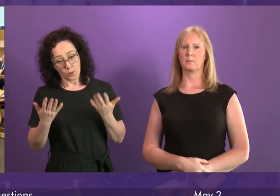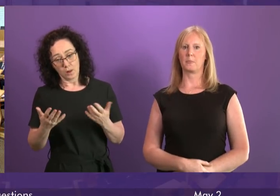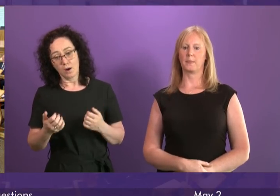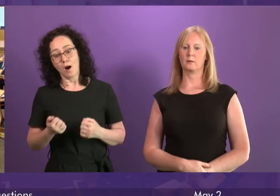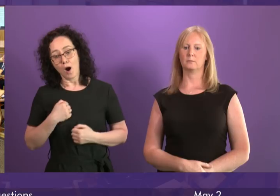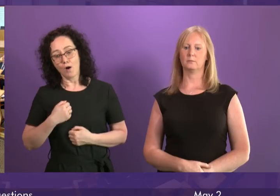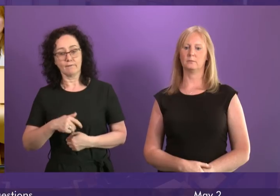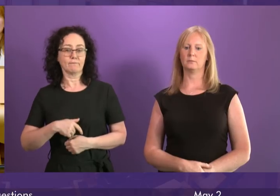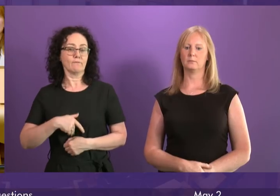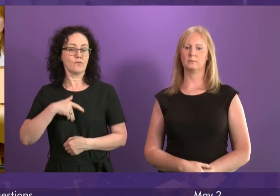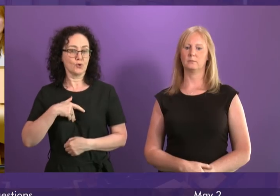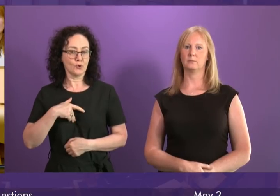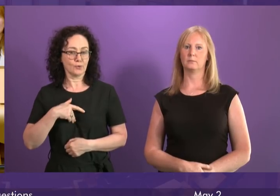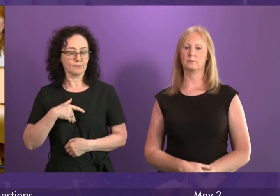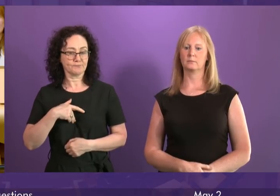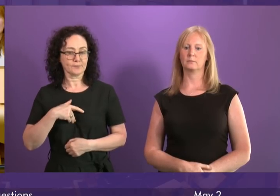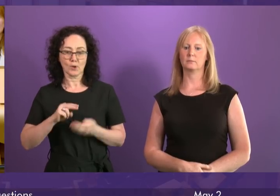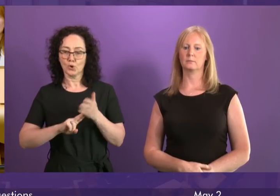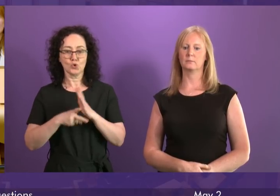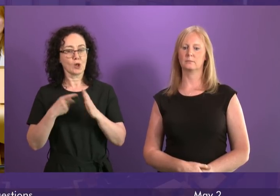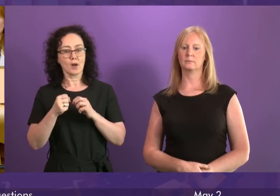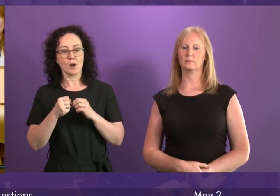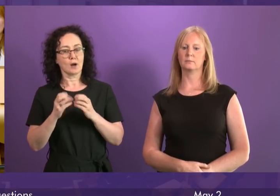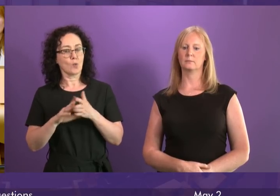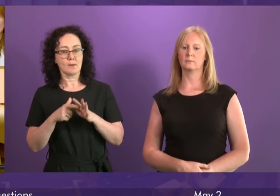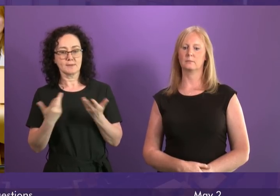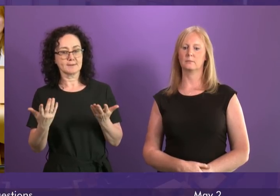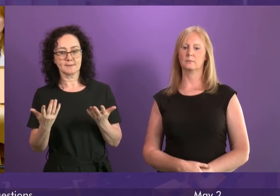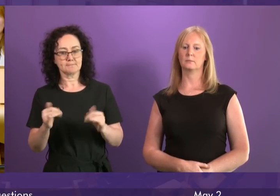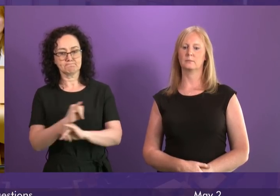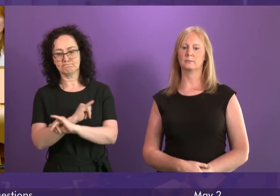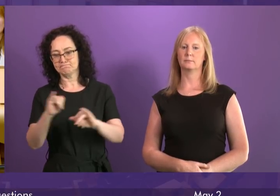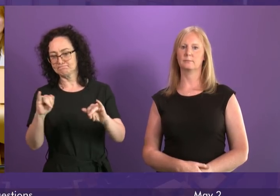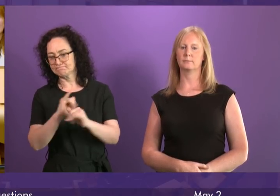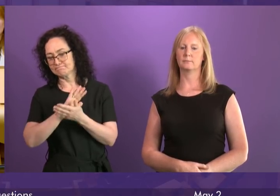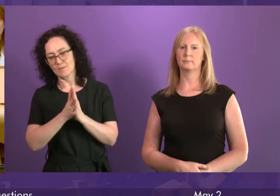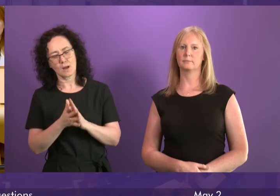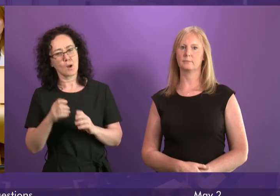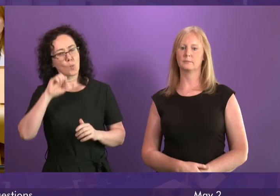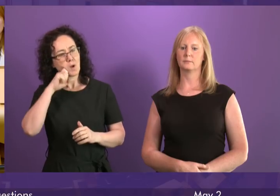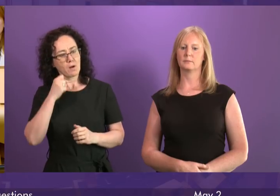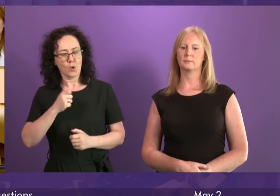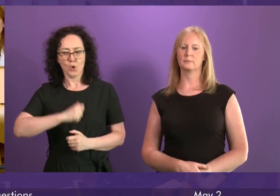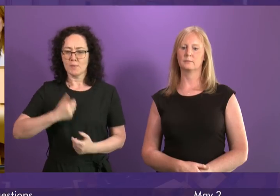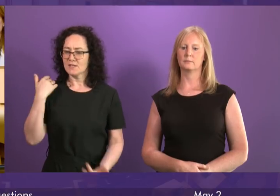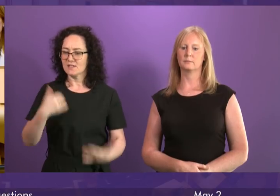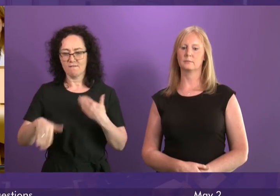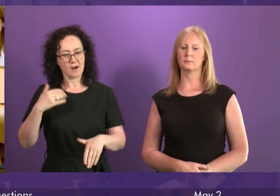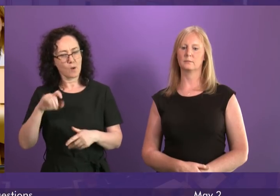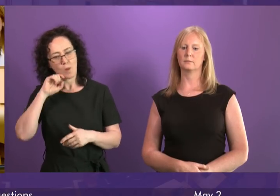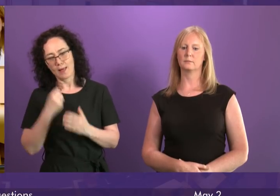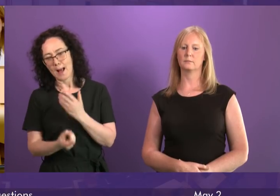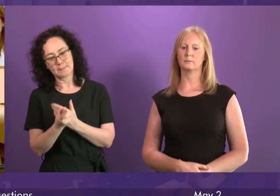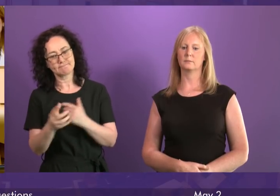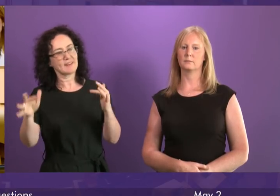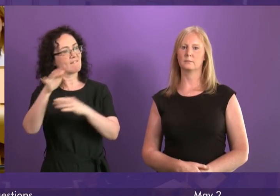is a statement of the obvious, that the use of nuclear weapons would be indiscriminate and devastating, bringing unspeakable human suffering and widespread and lasting environmental